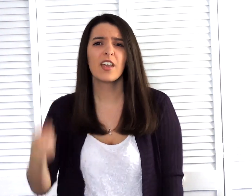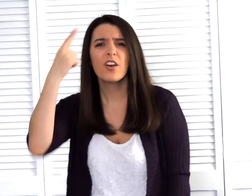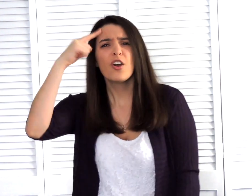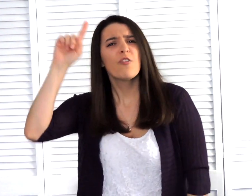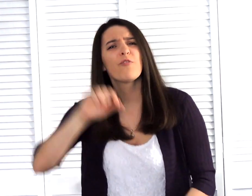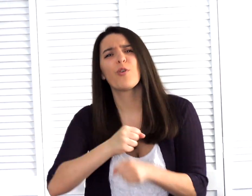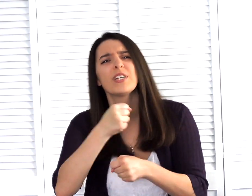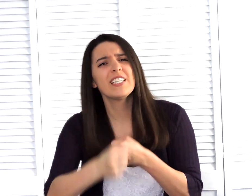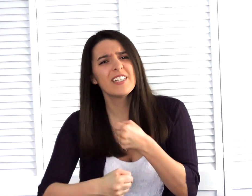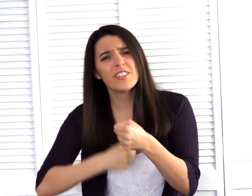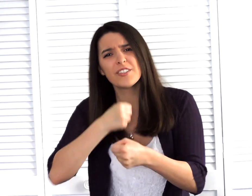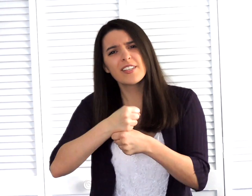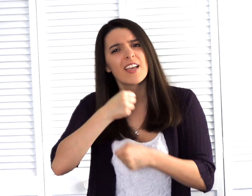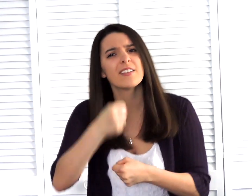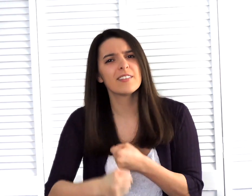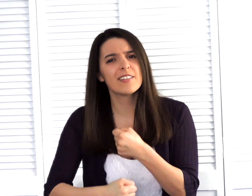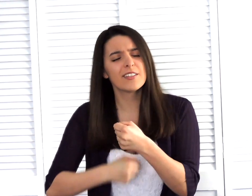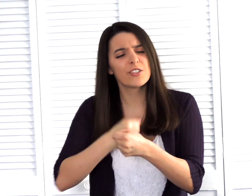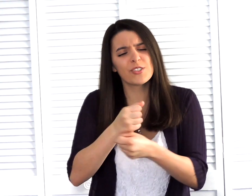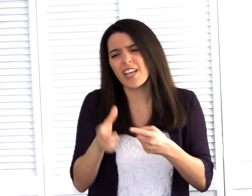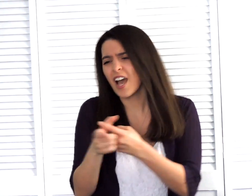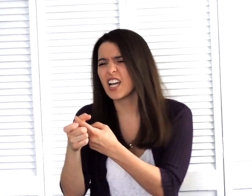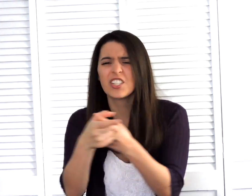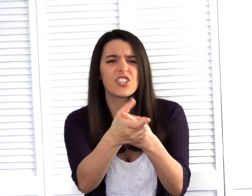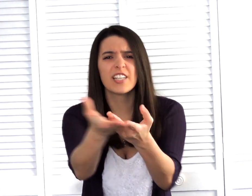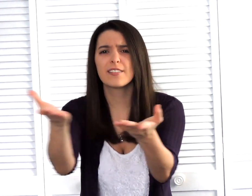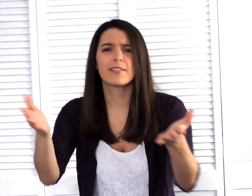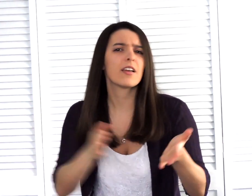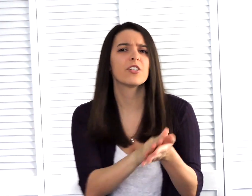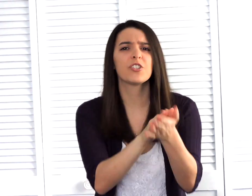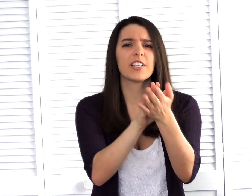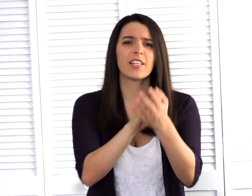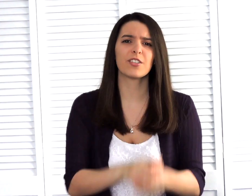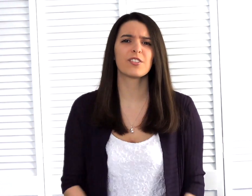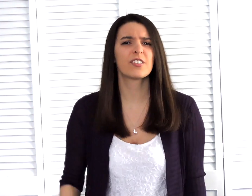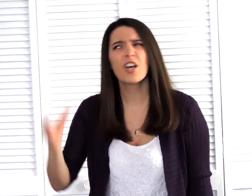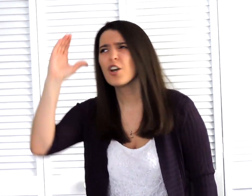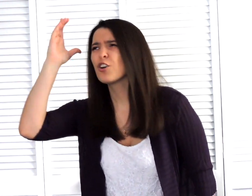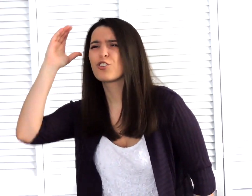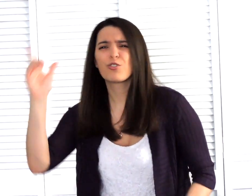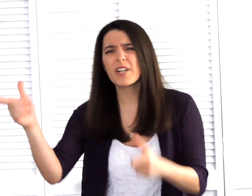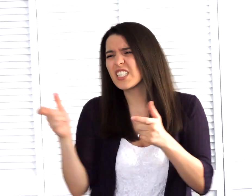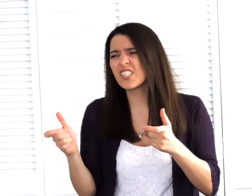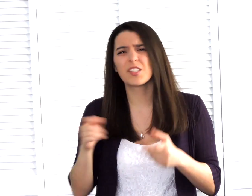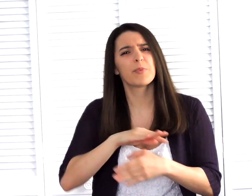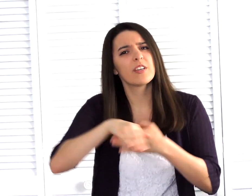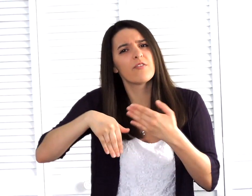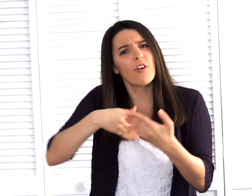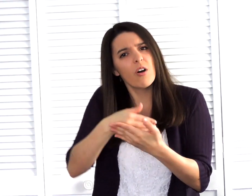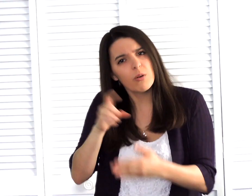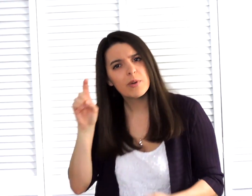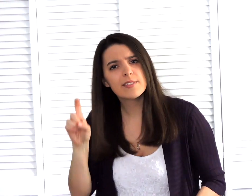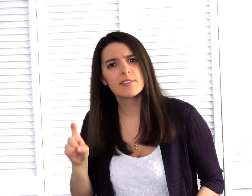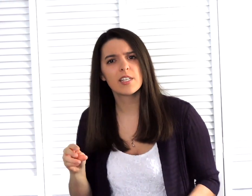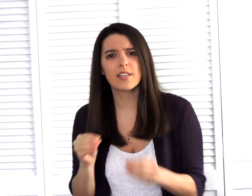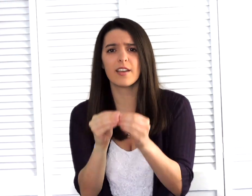For years and years, I chased their cheers. A crazy speed, I'm always needing